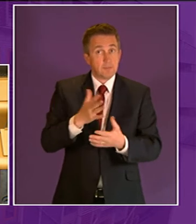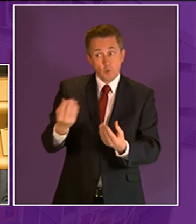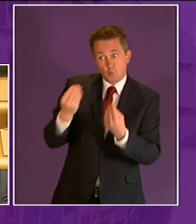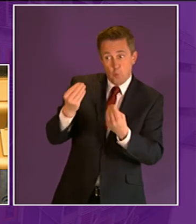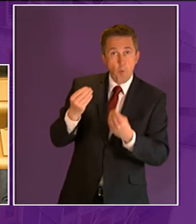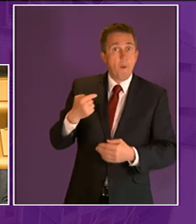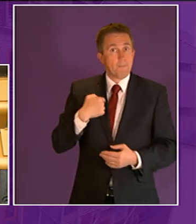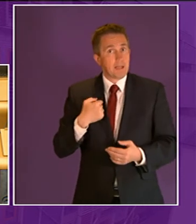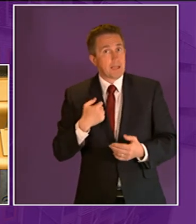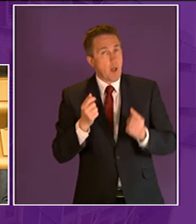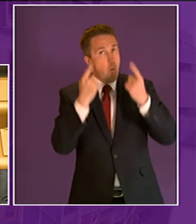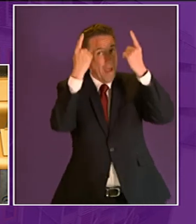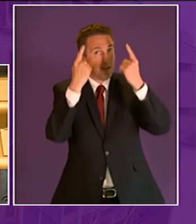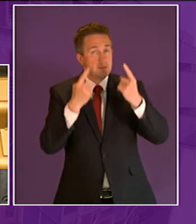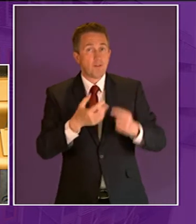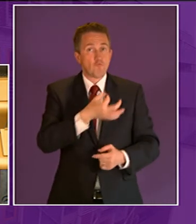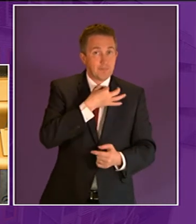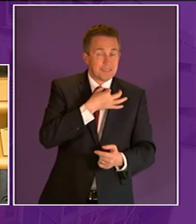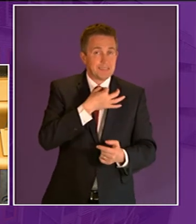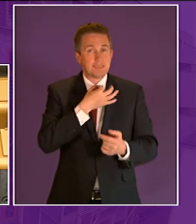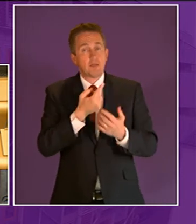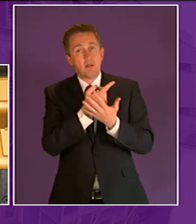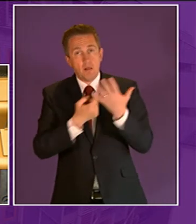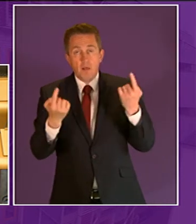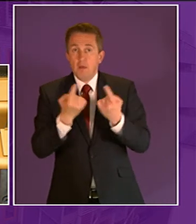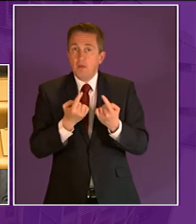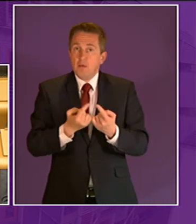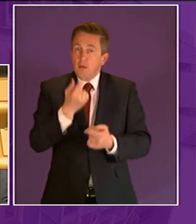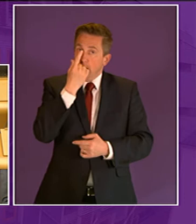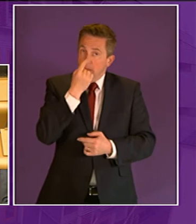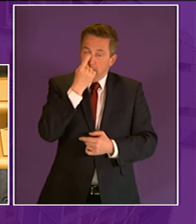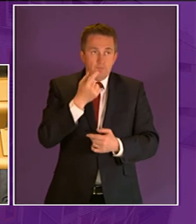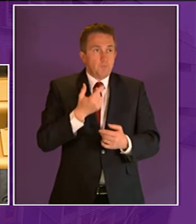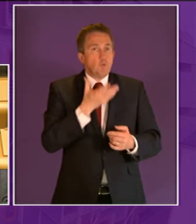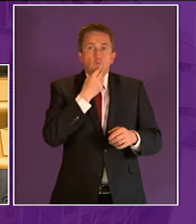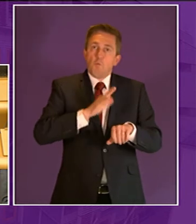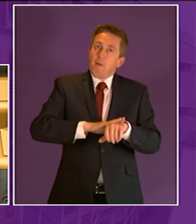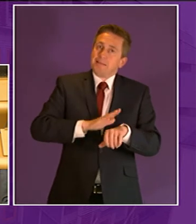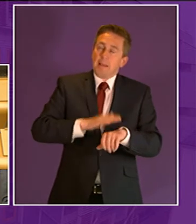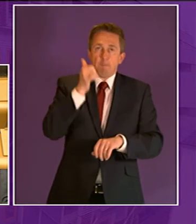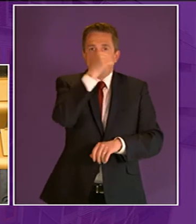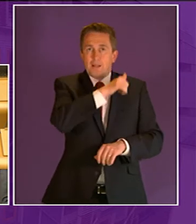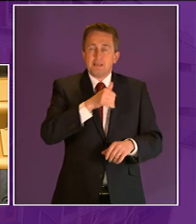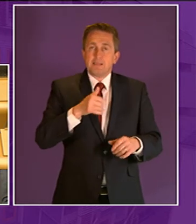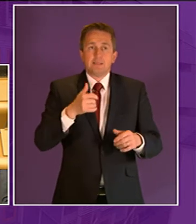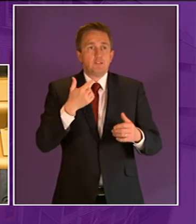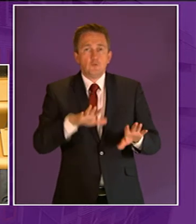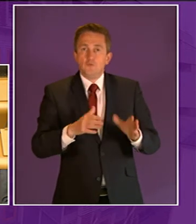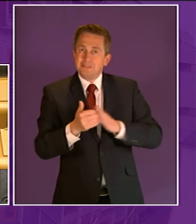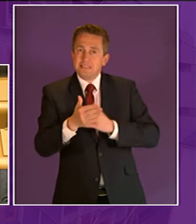sense of danger and awareness of risk and the ability to be sufficiently resourceful to deal with risk in the countryside